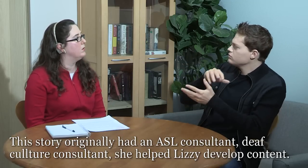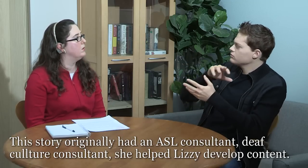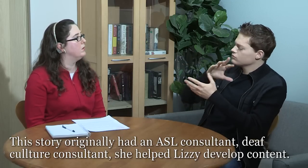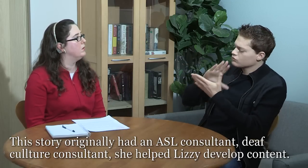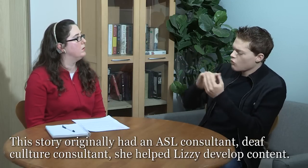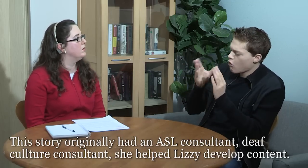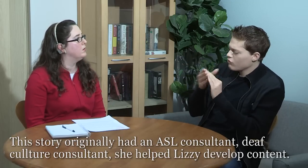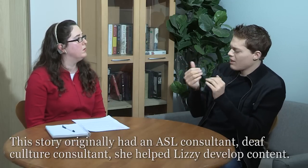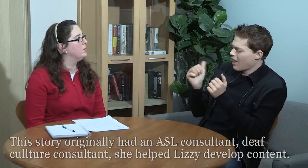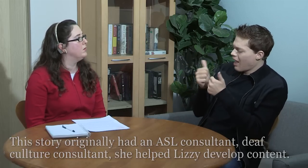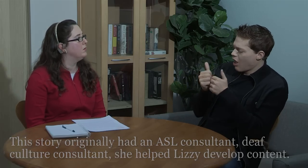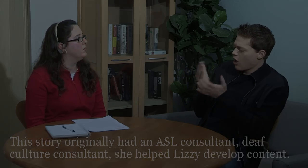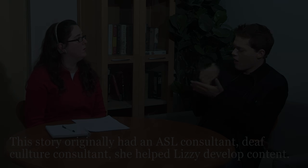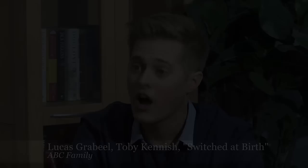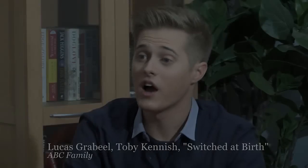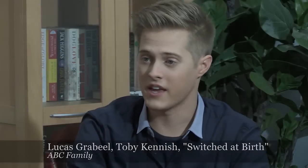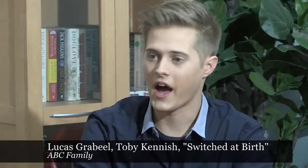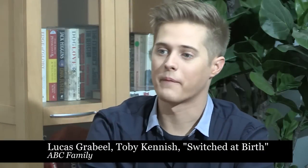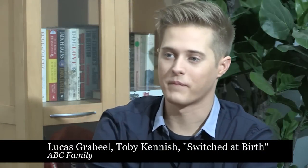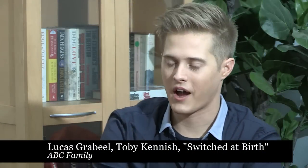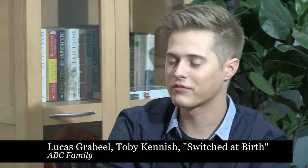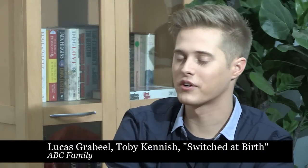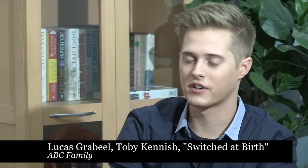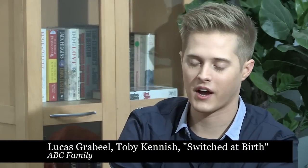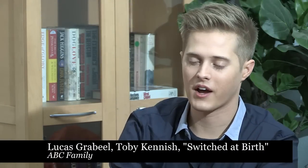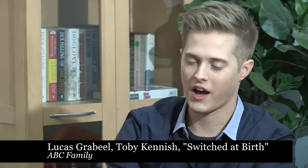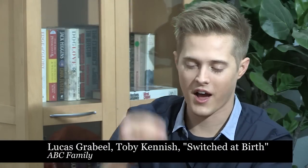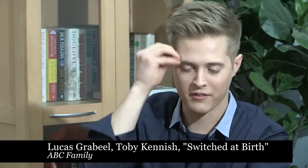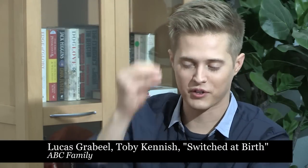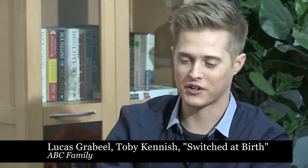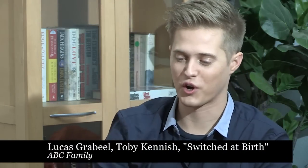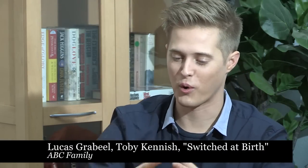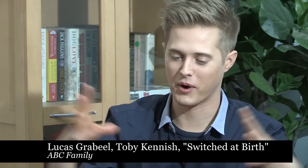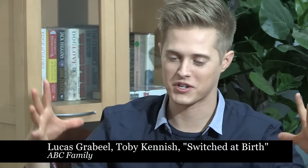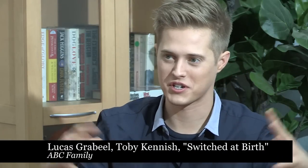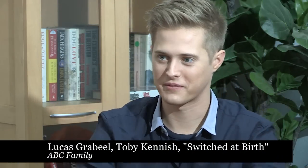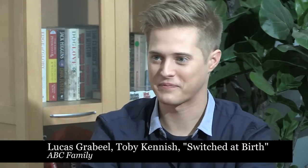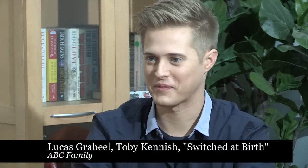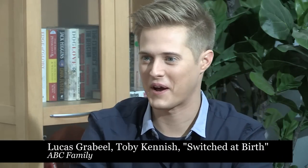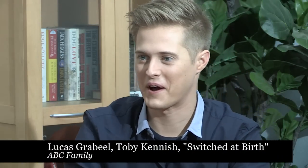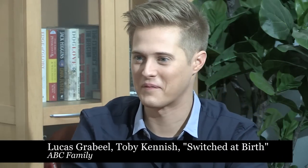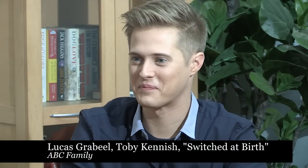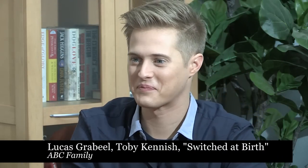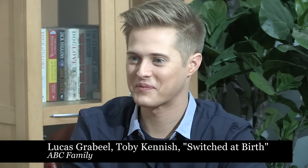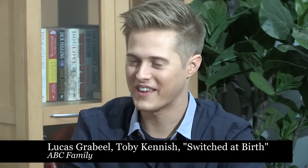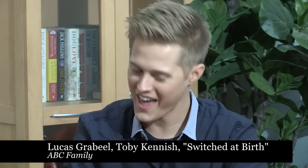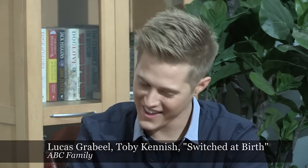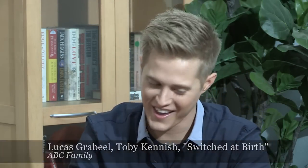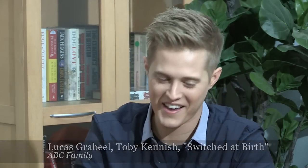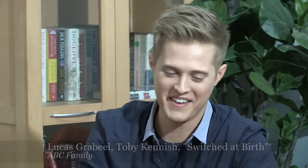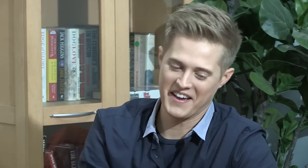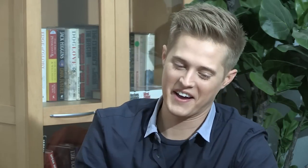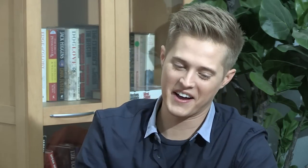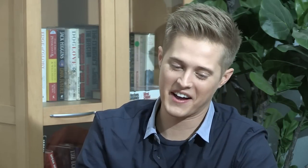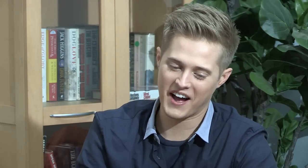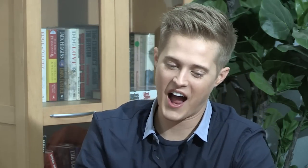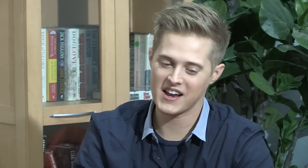context. Yeah, I've learned a whole bunch. Yeah, yeah. I